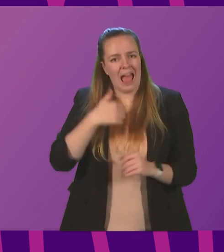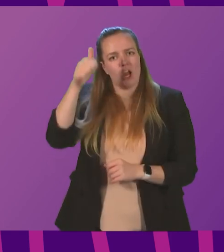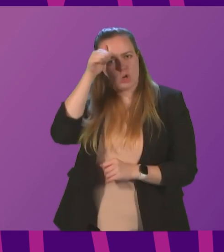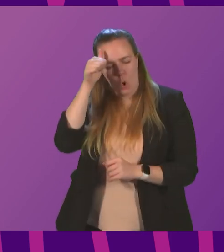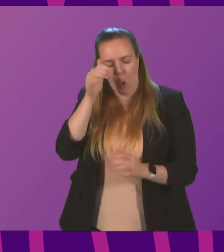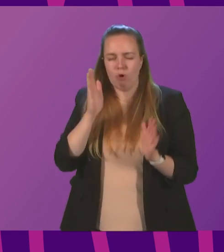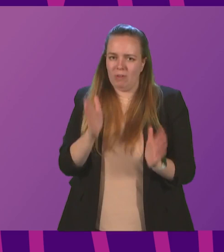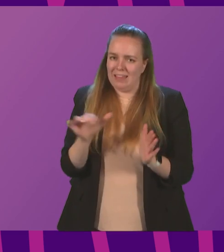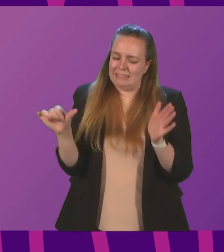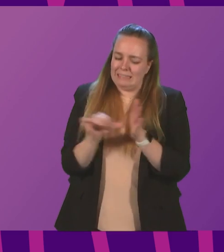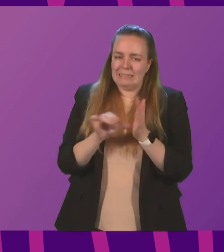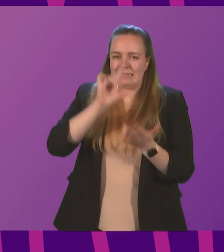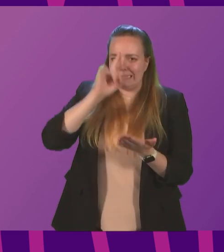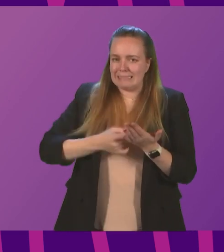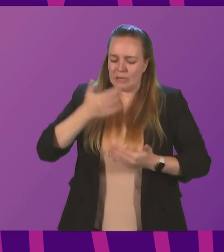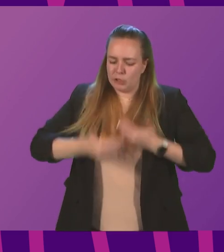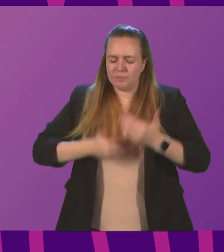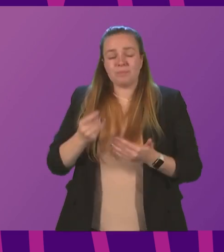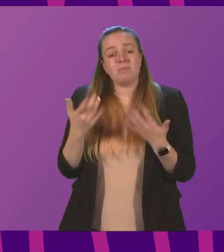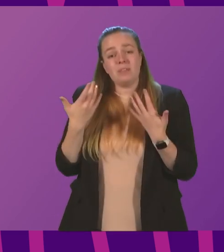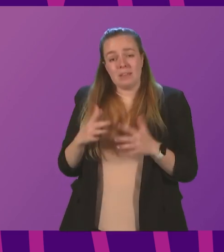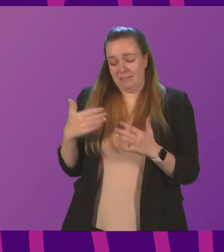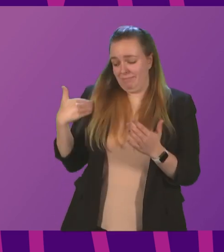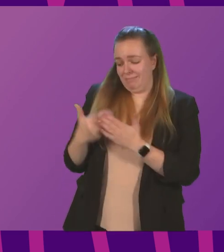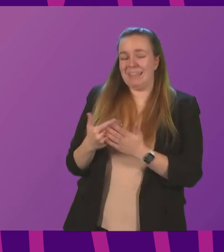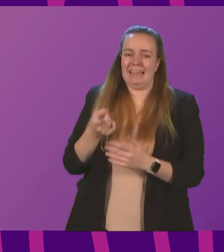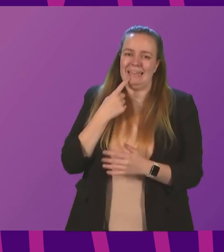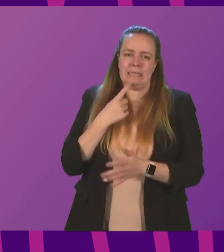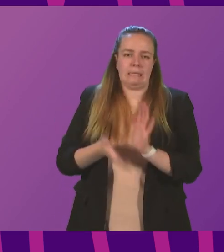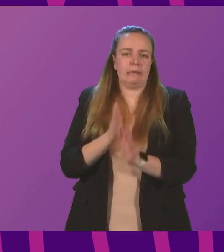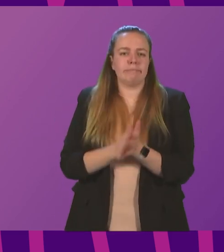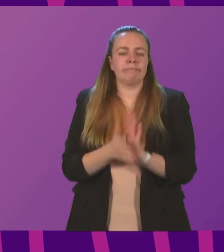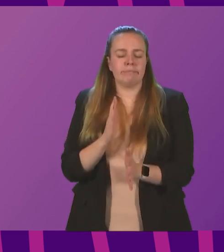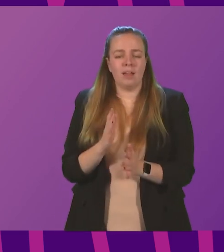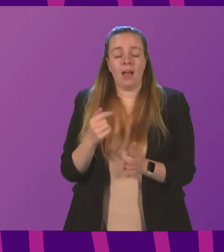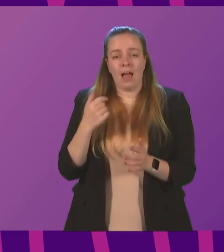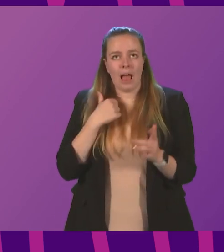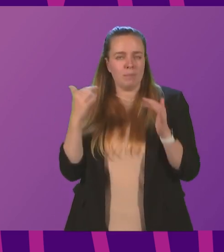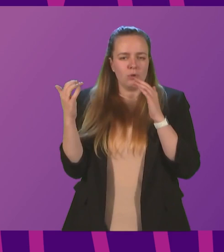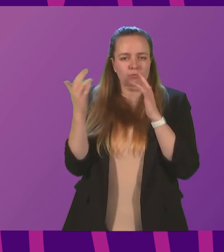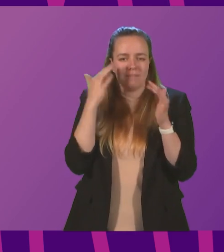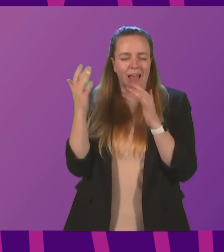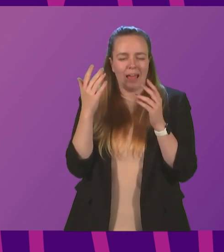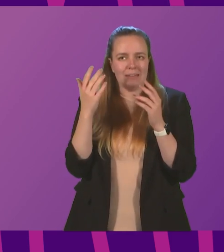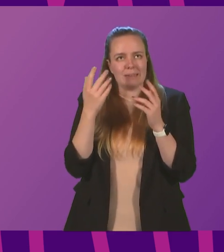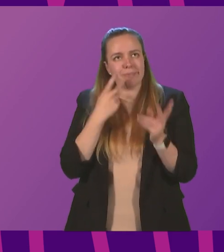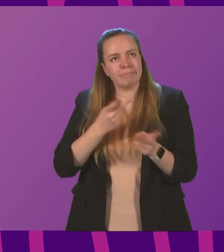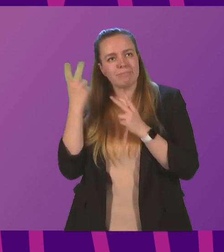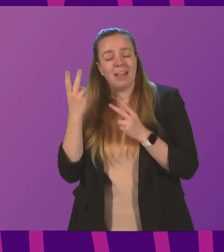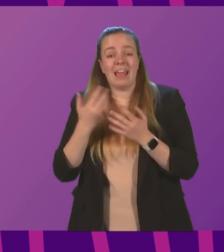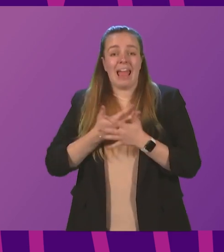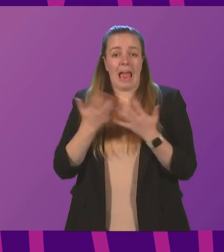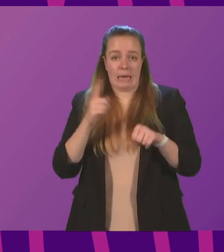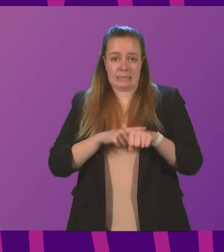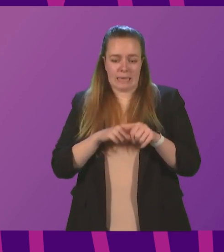really tough decisions. We've probably done the relatively easy things already. I'm just reflecting on the fact that every time we come forward